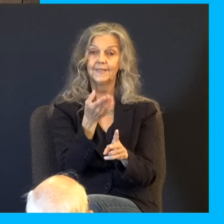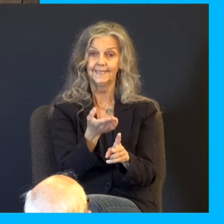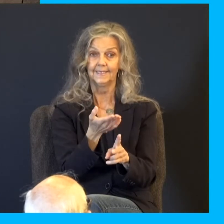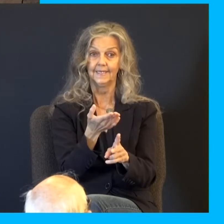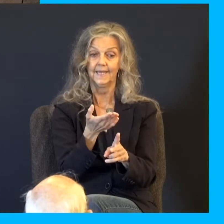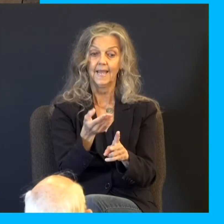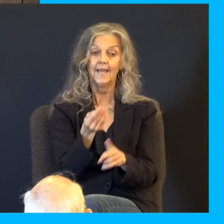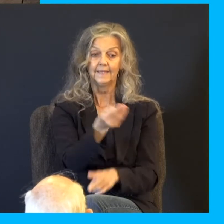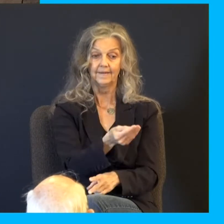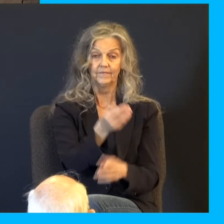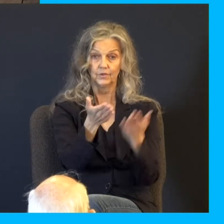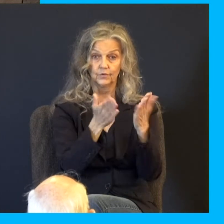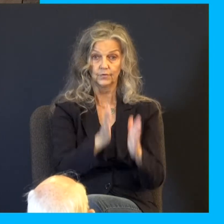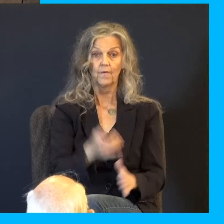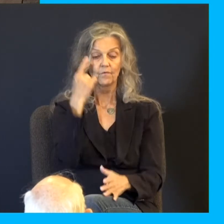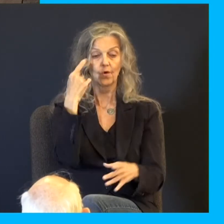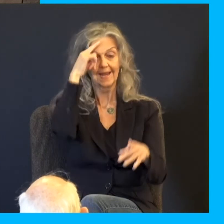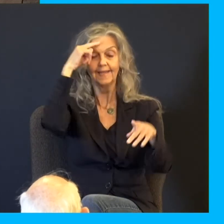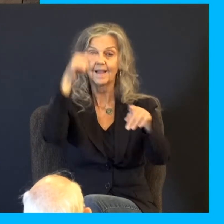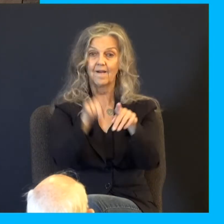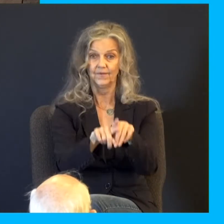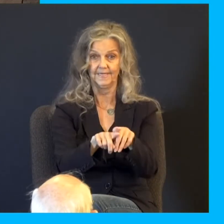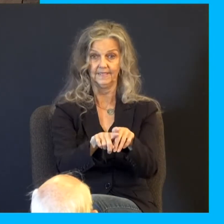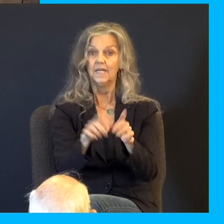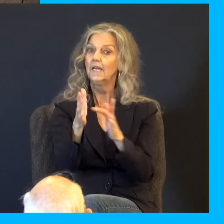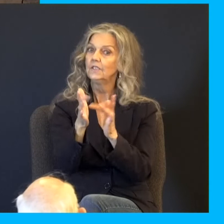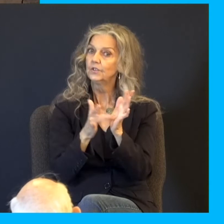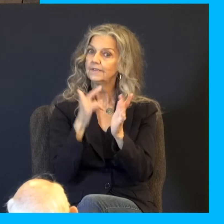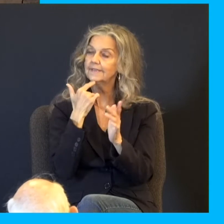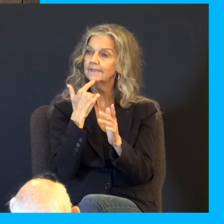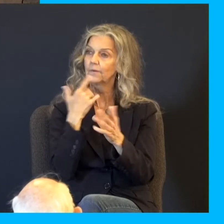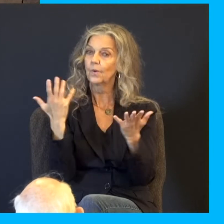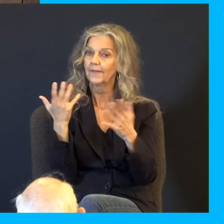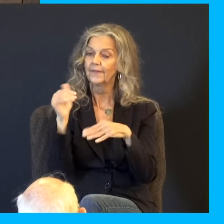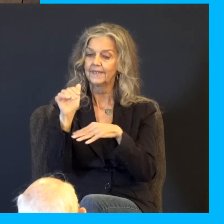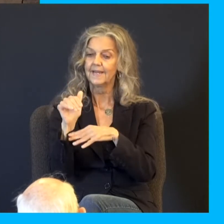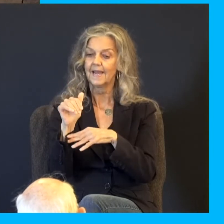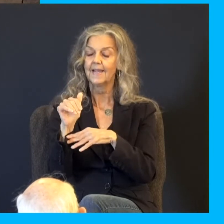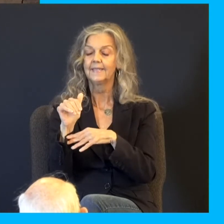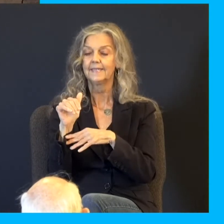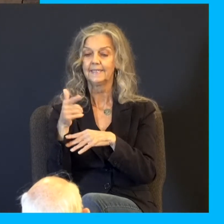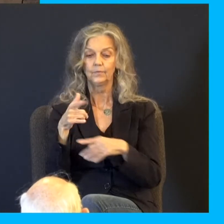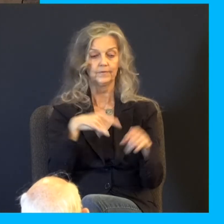his servant, for a covenant. What did Jesus say, the night he's betrayed? Take this cup, each of you. This cup is the new